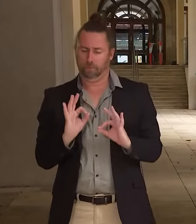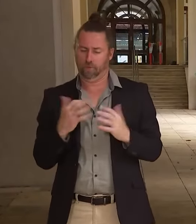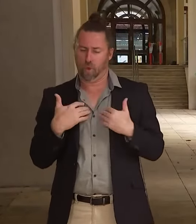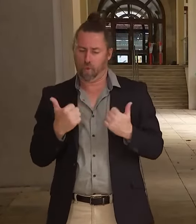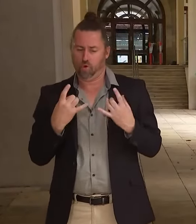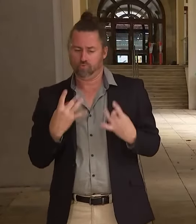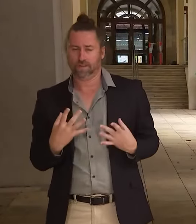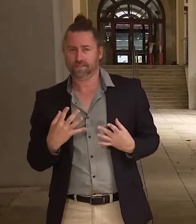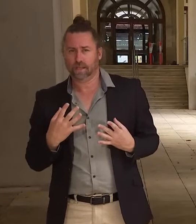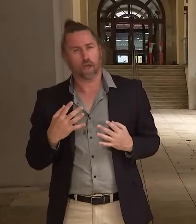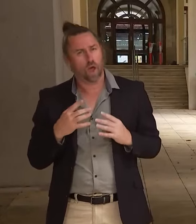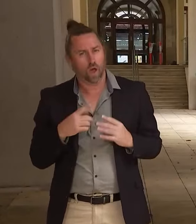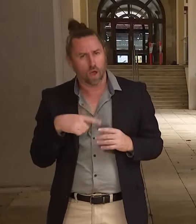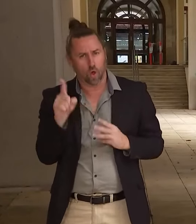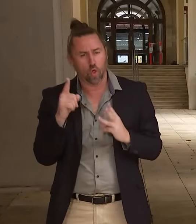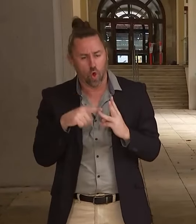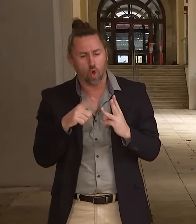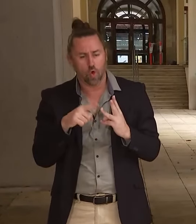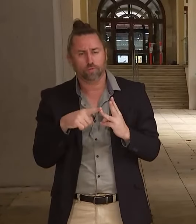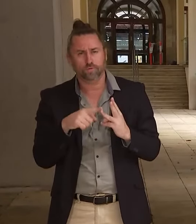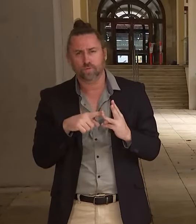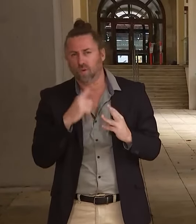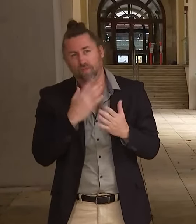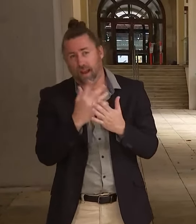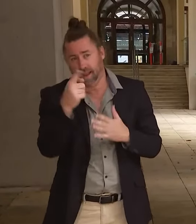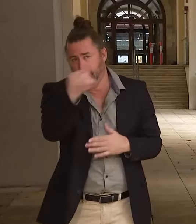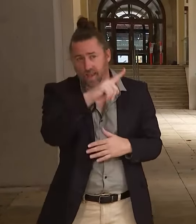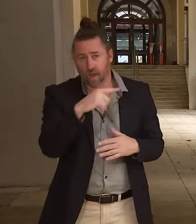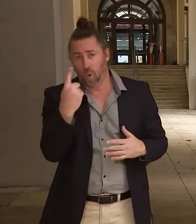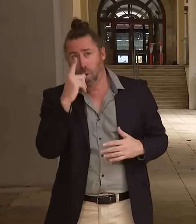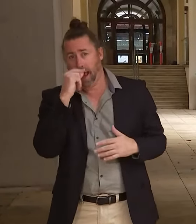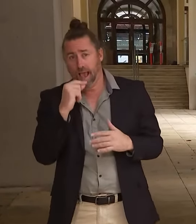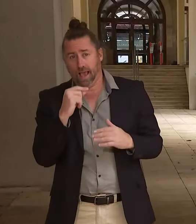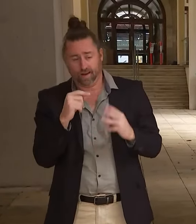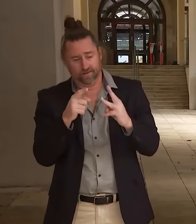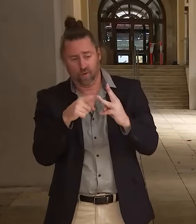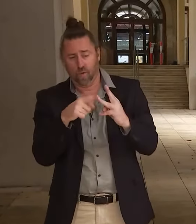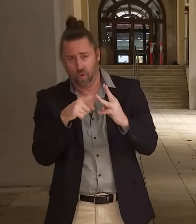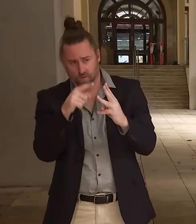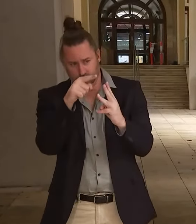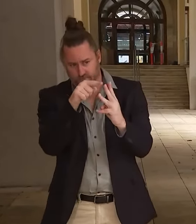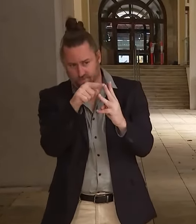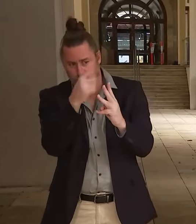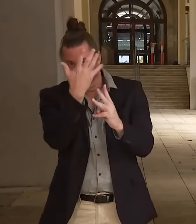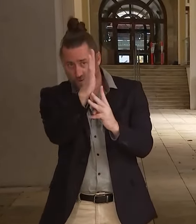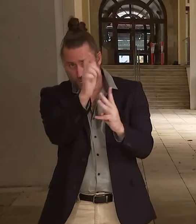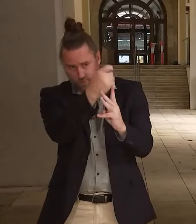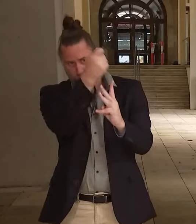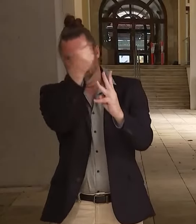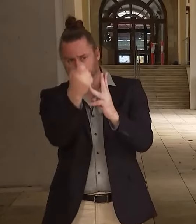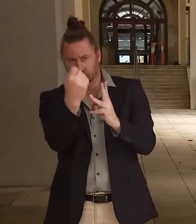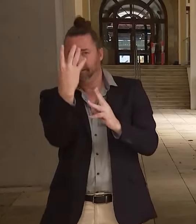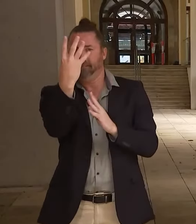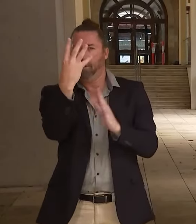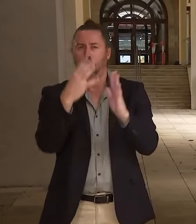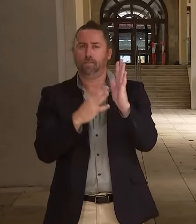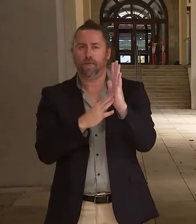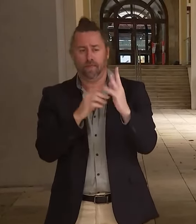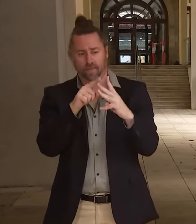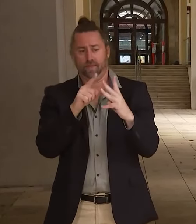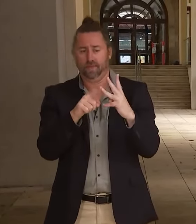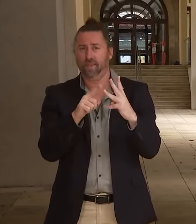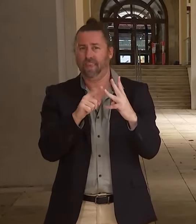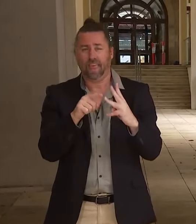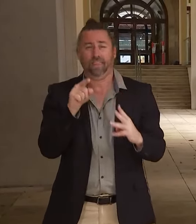anyone who is now entitled to that third dose, which is four months after the second dose, should get it because we know that it reduces your